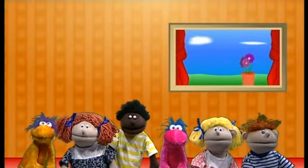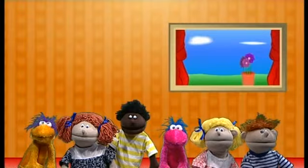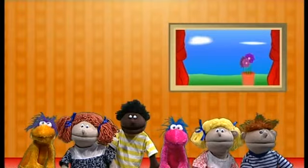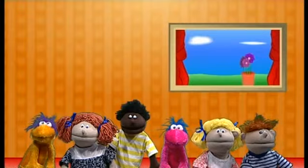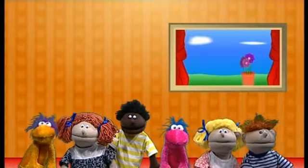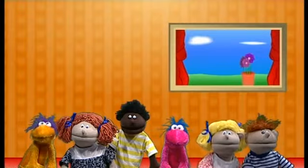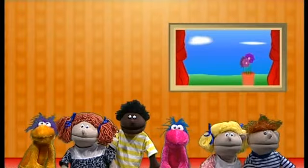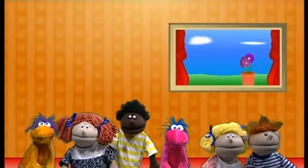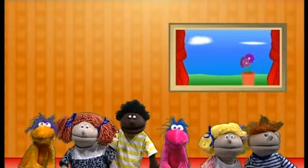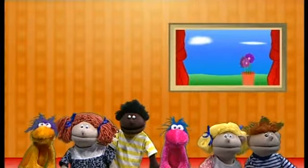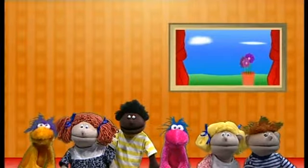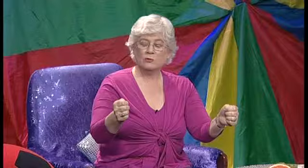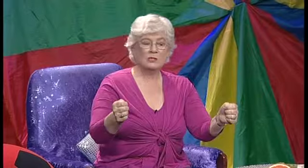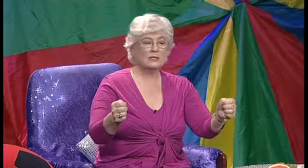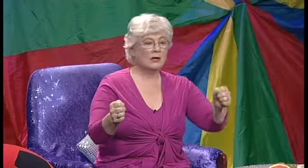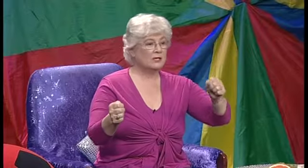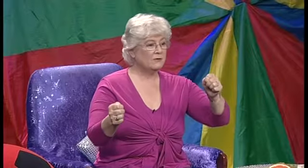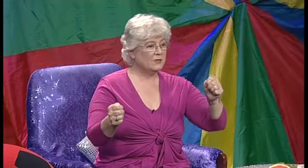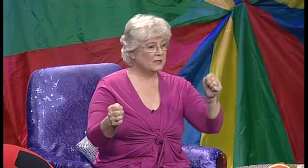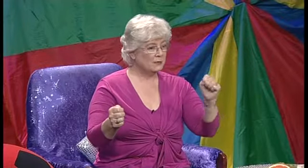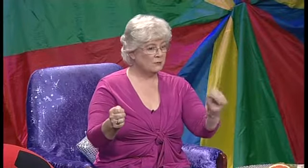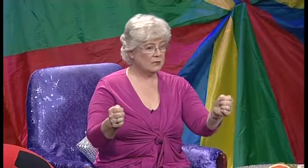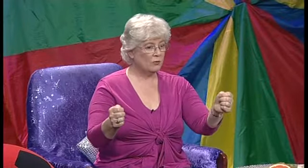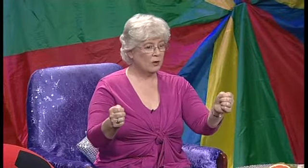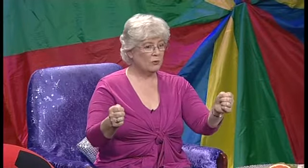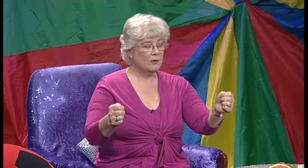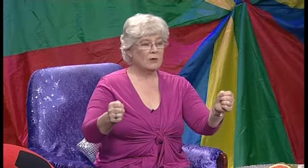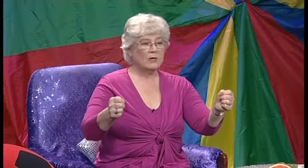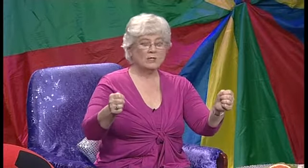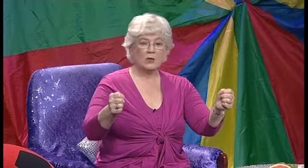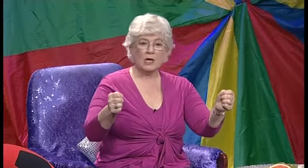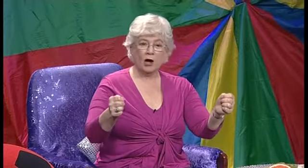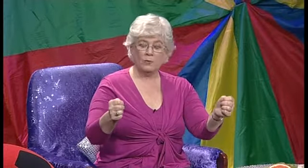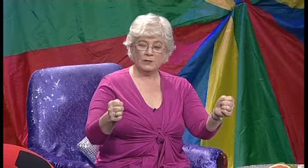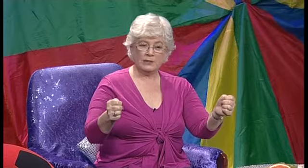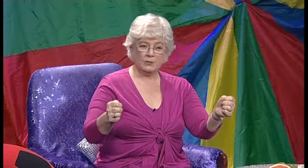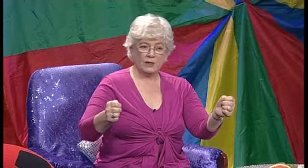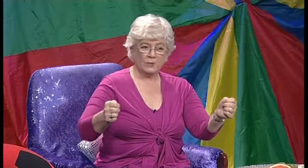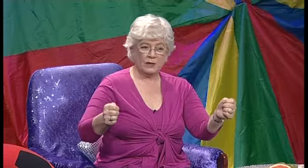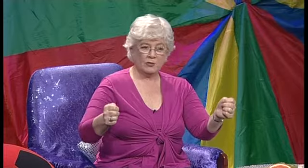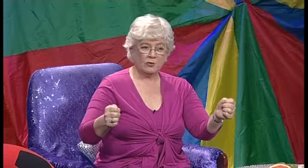One day Mr. Wibble decided to visit Mr. Wobble. So he opened his little pig pen door,